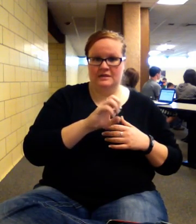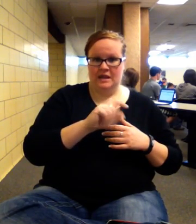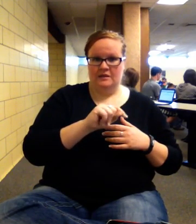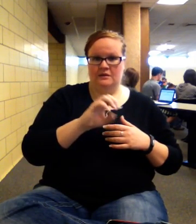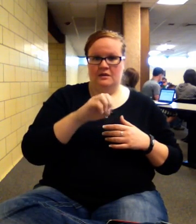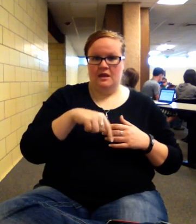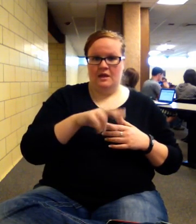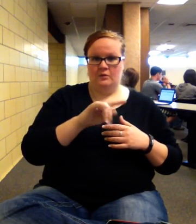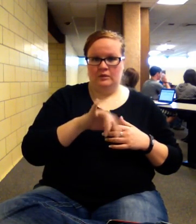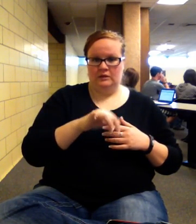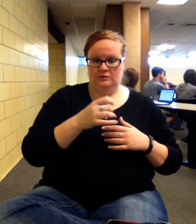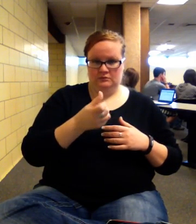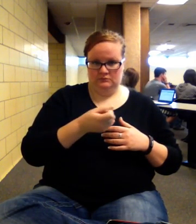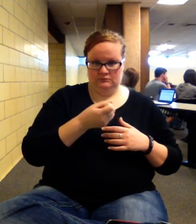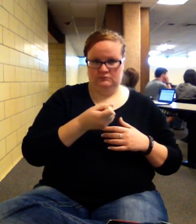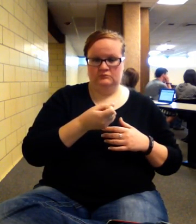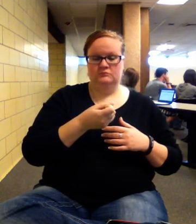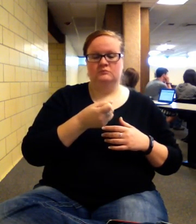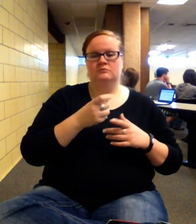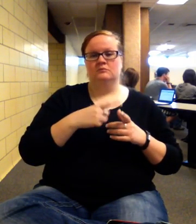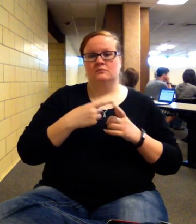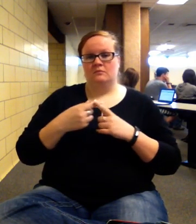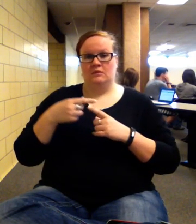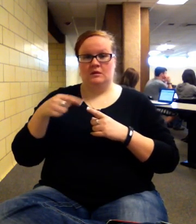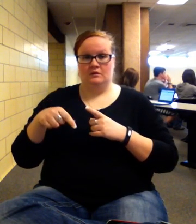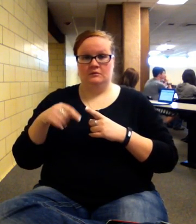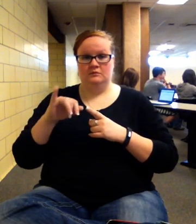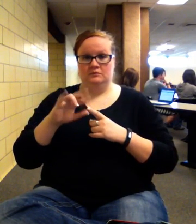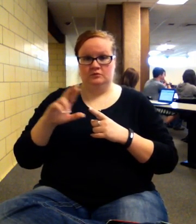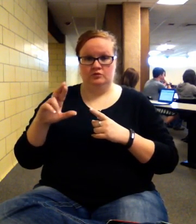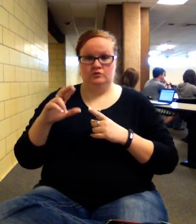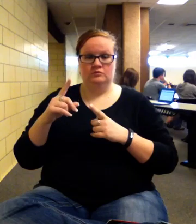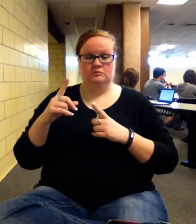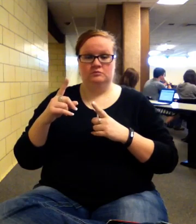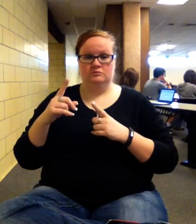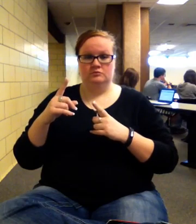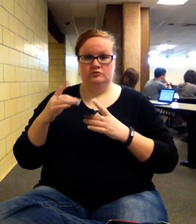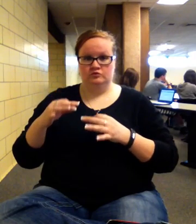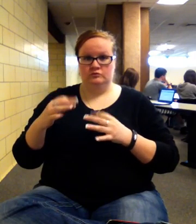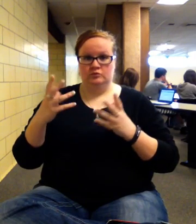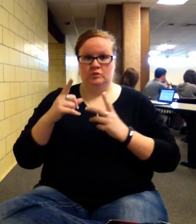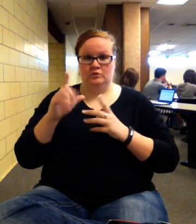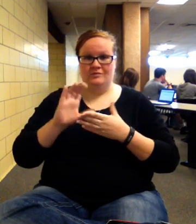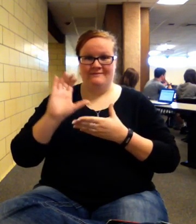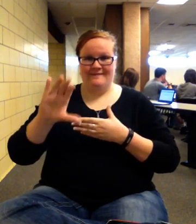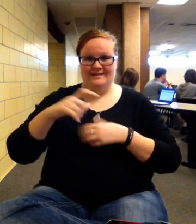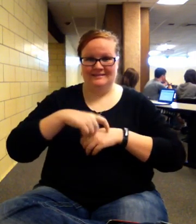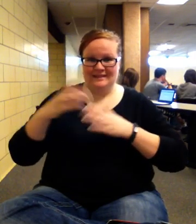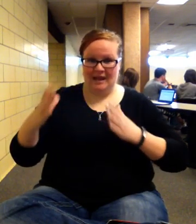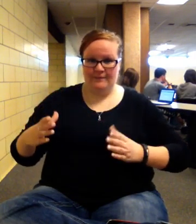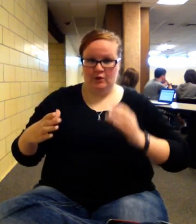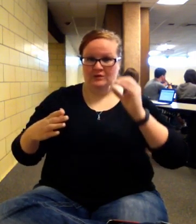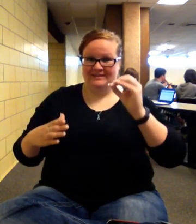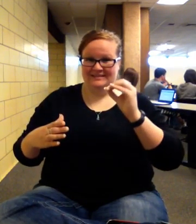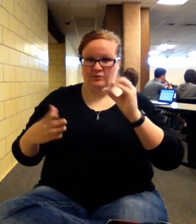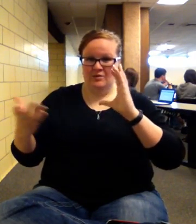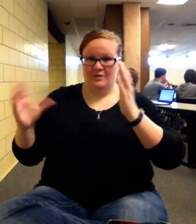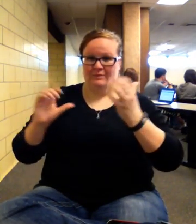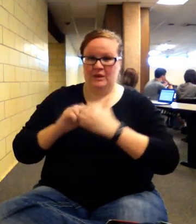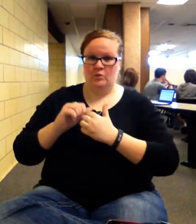internal rate of return is doing is it's plotting what you would be investing at time period zero against those future cash flows. So